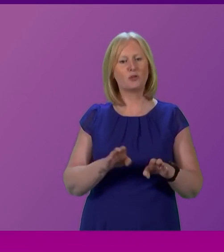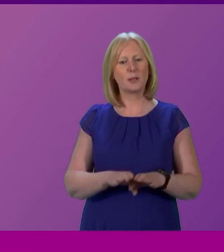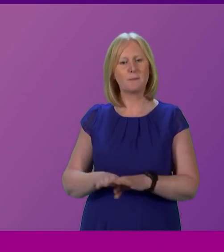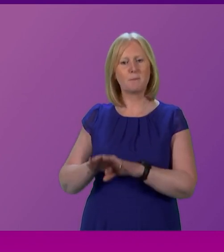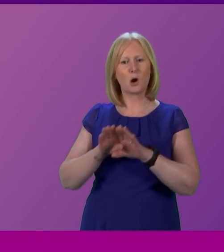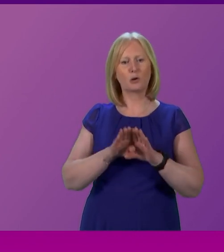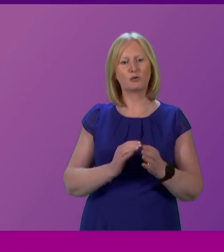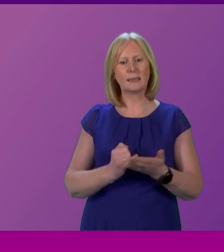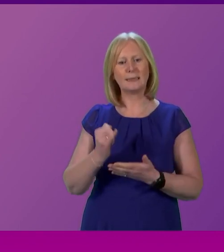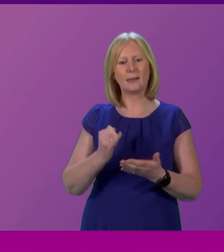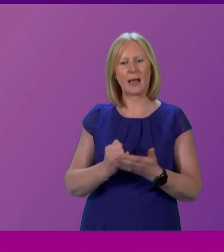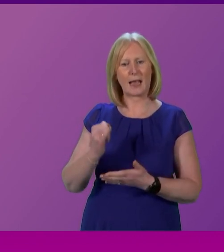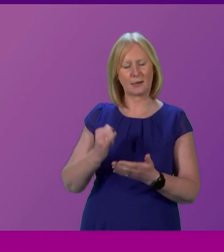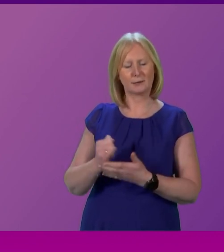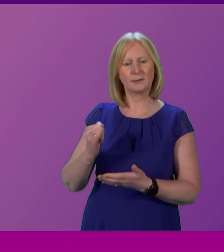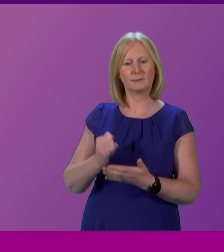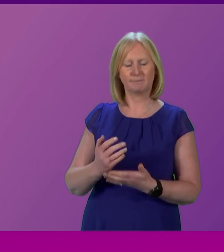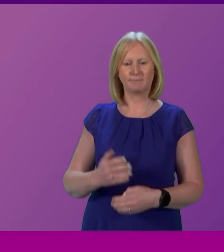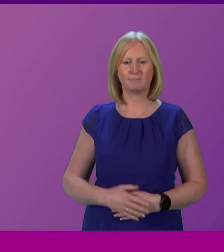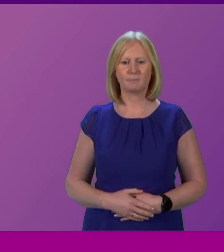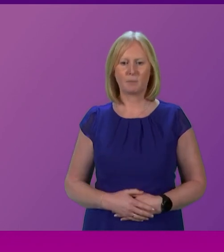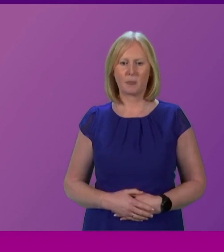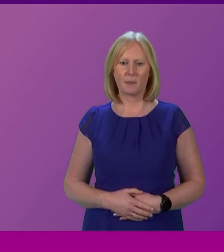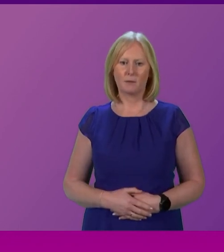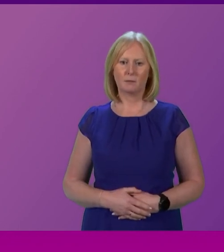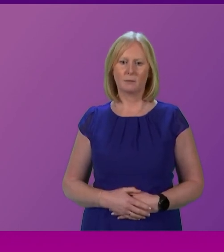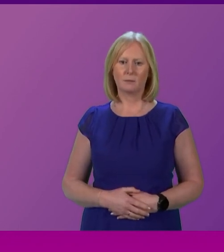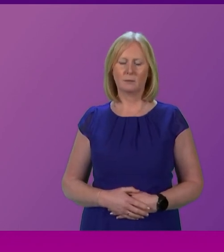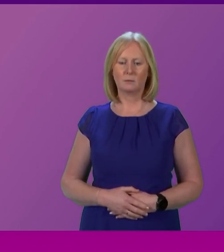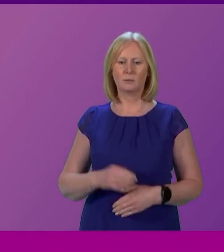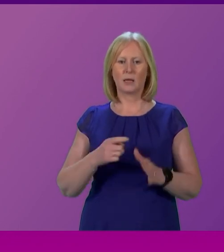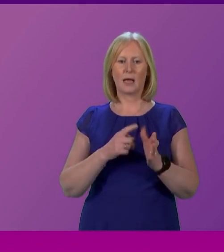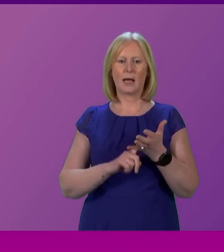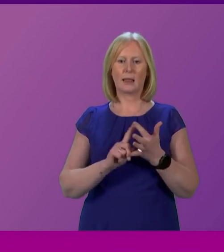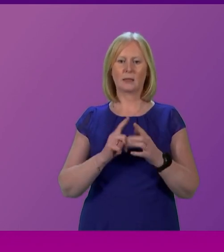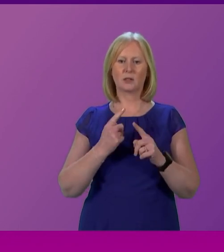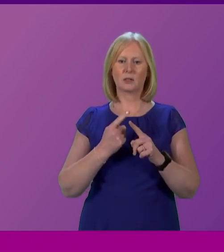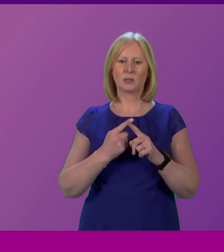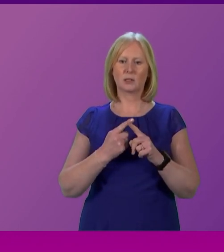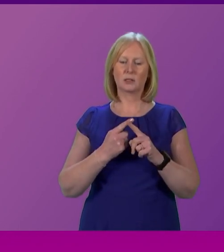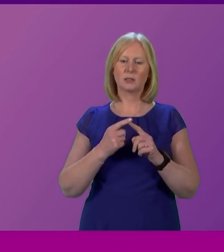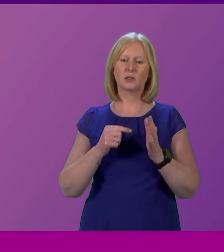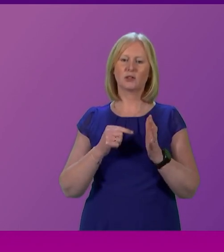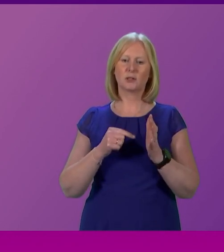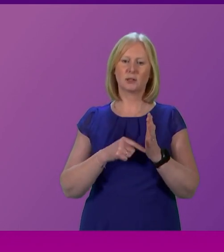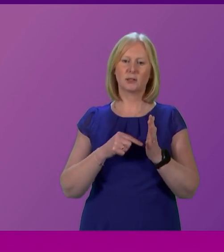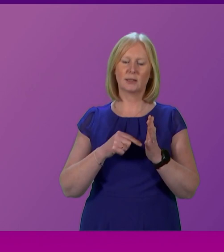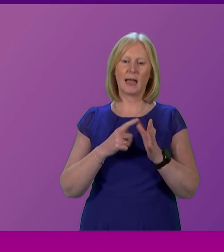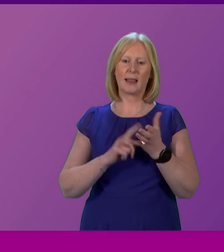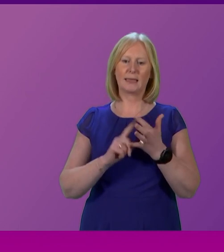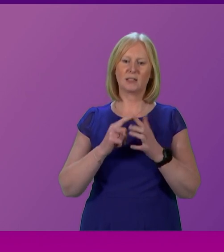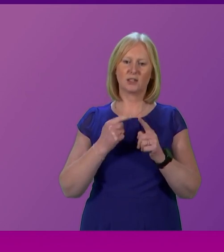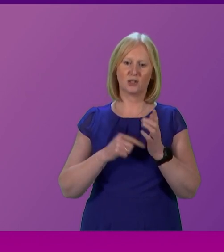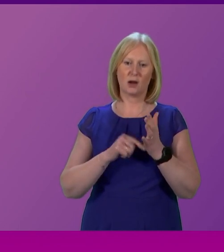deniers that has been levelled at them today. But to paraphrase Alistair Jack's duck analogy. If they try